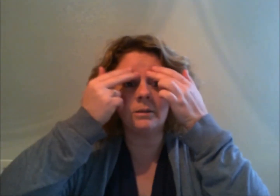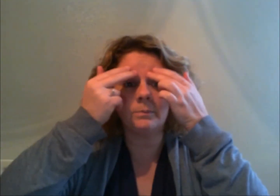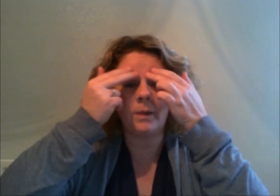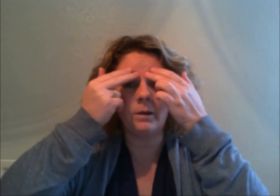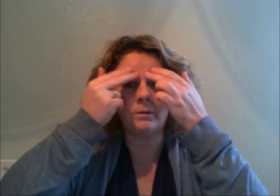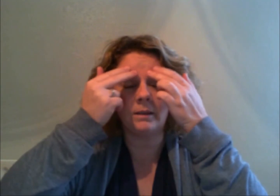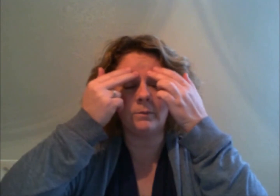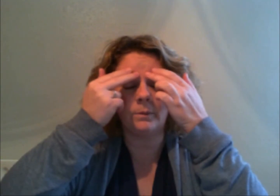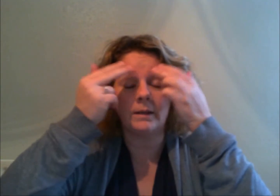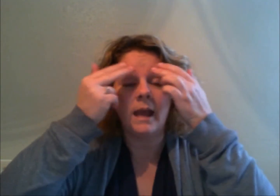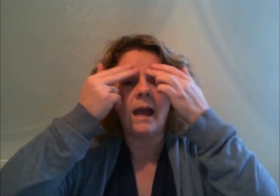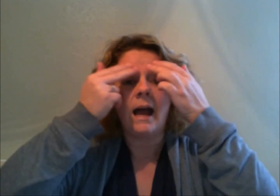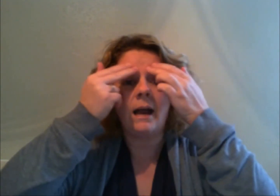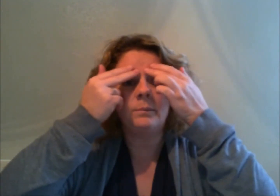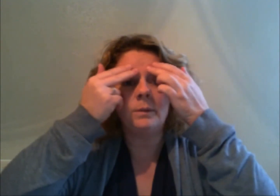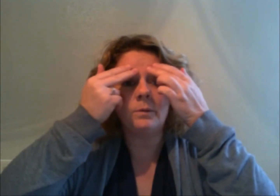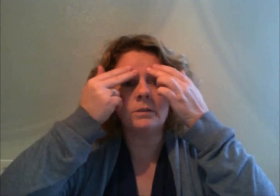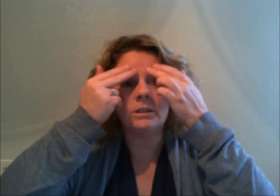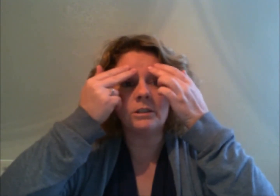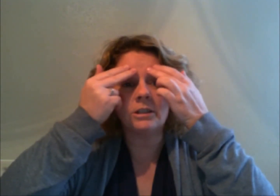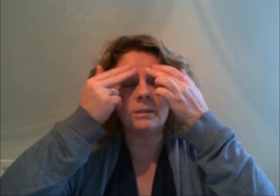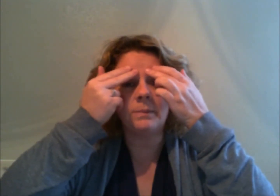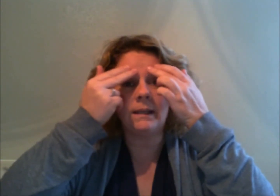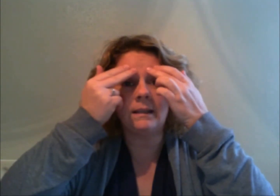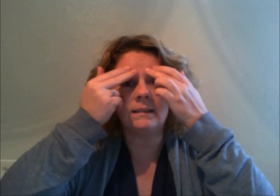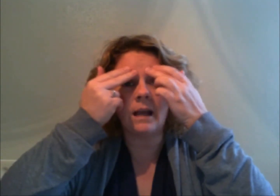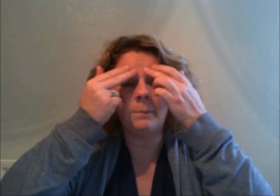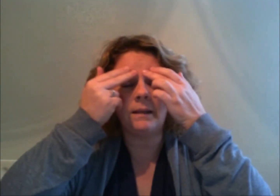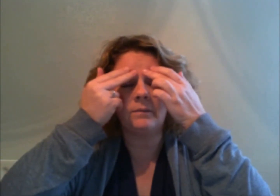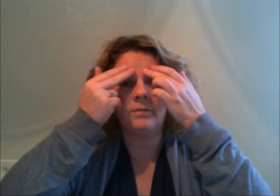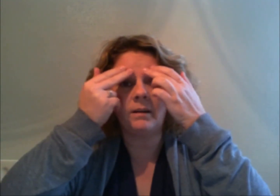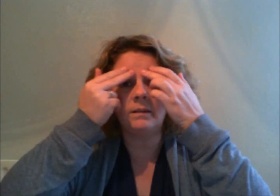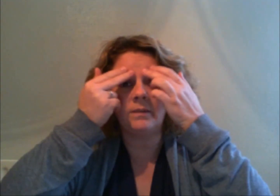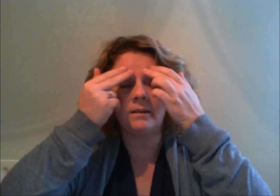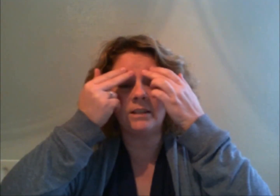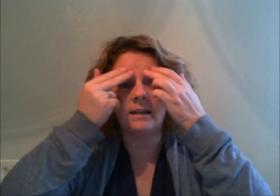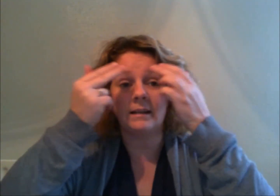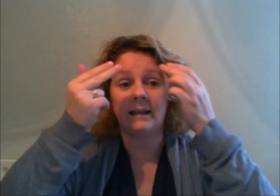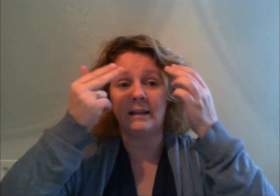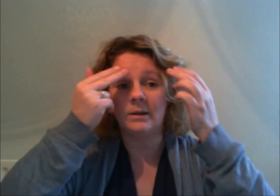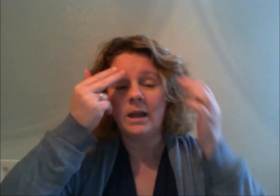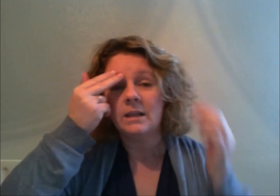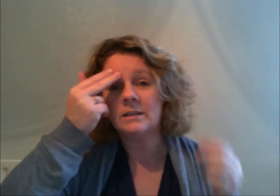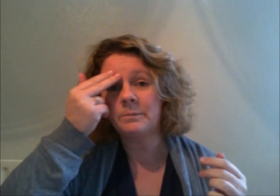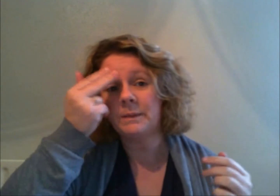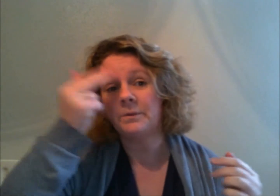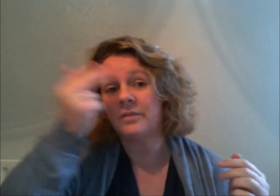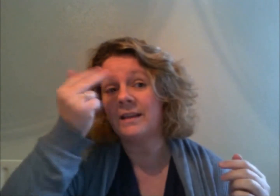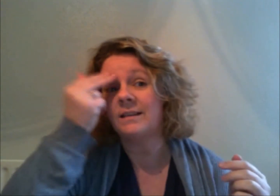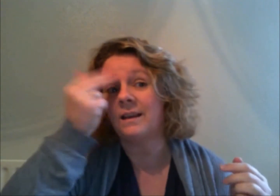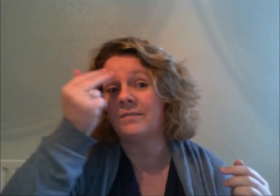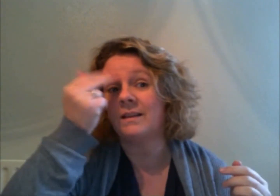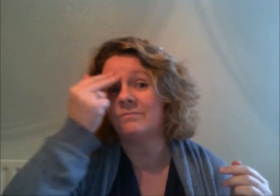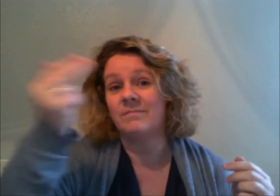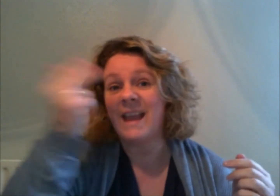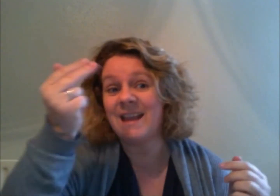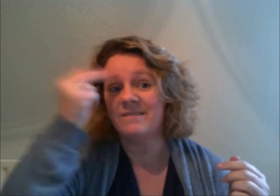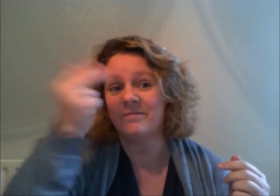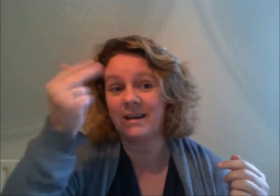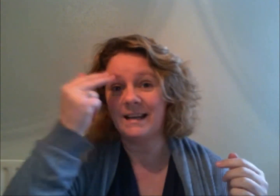both if we want and we want to just be tapping very very gently you know some people think that if they hit really